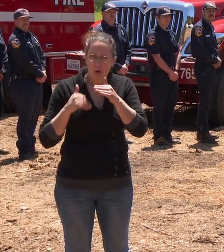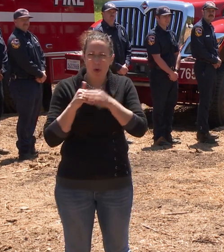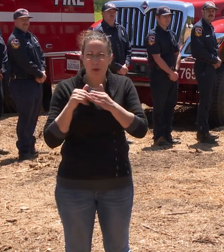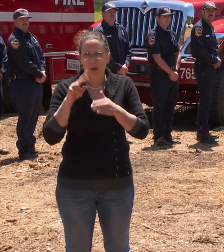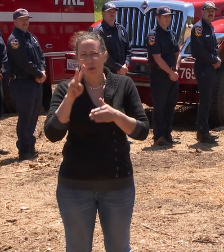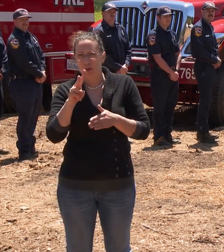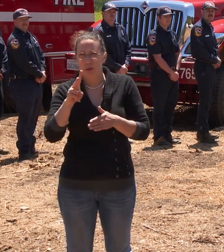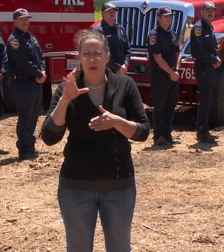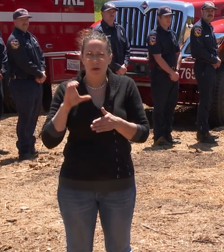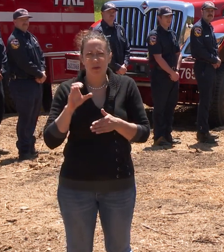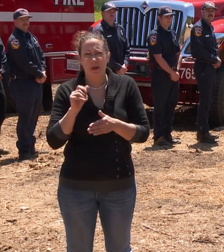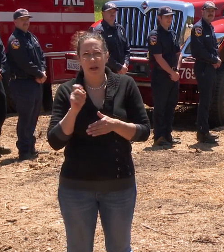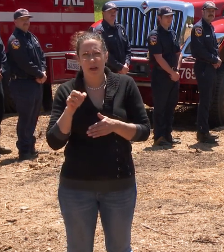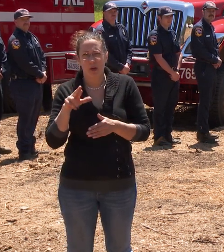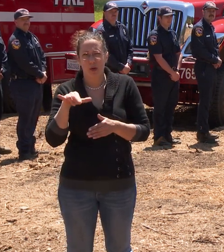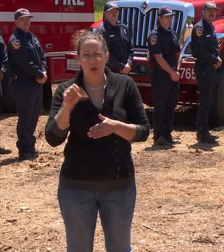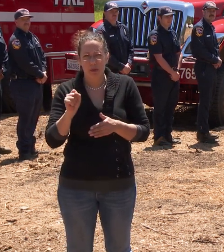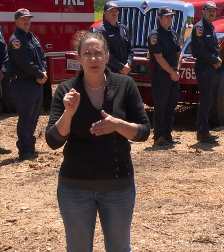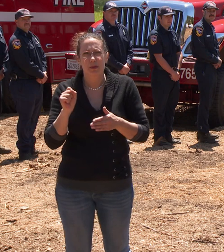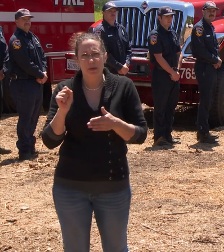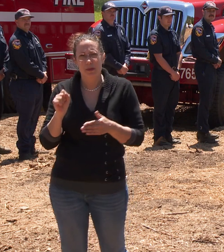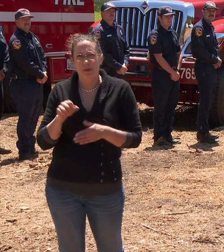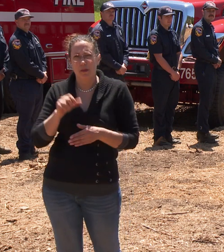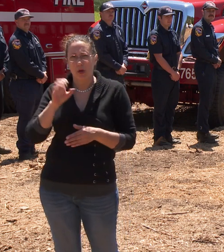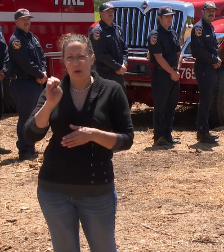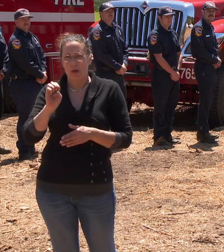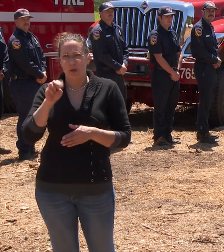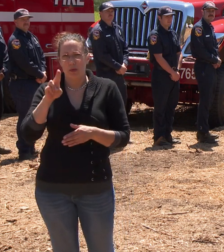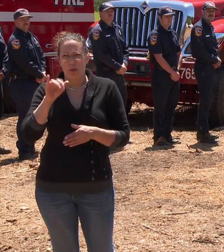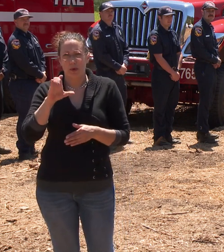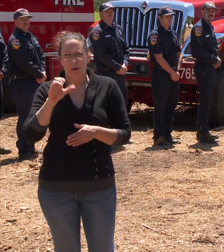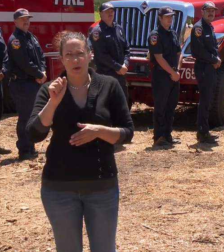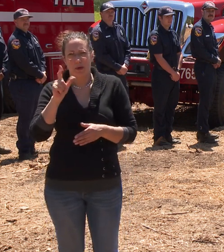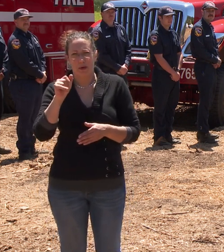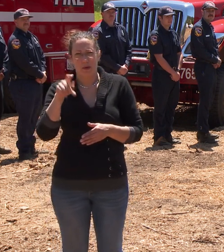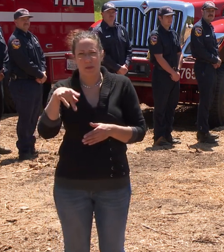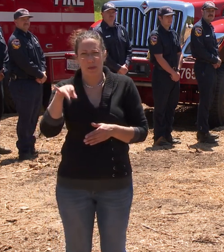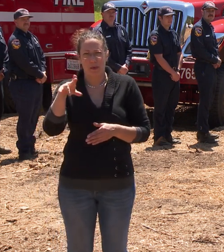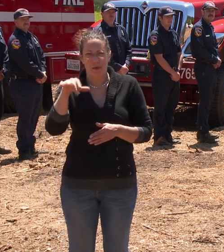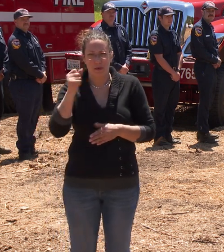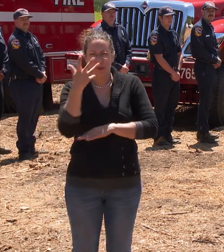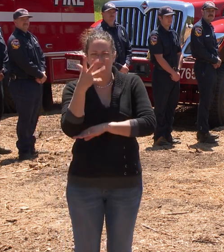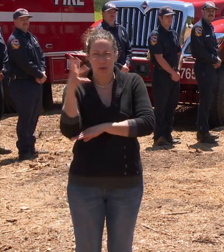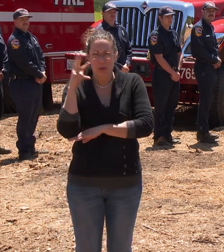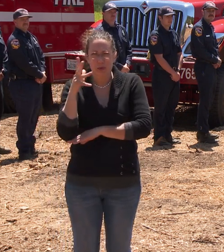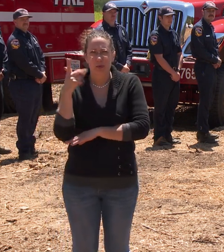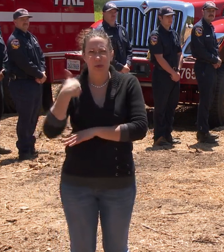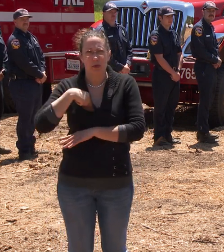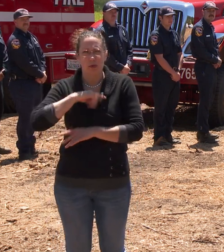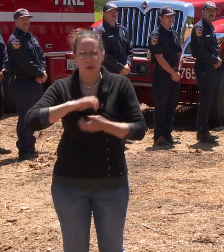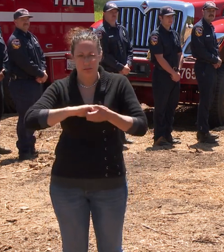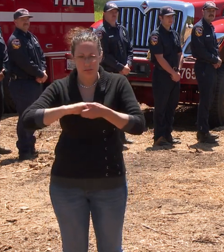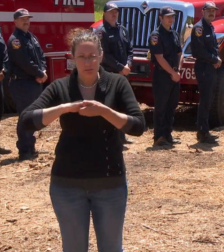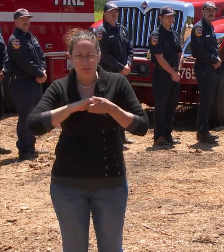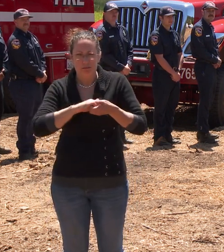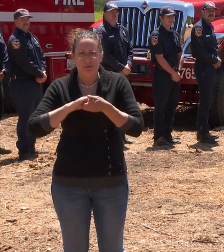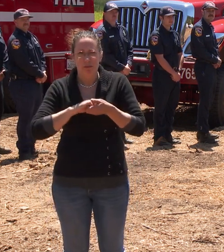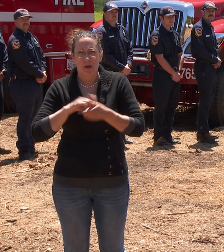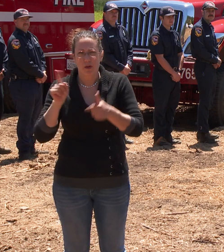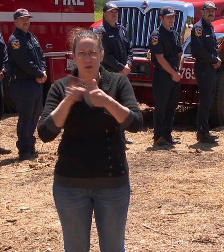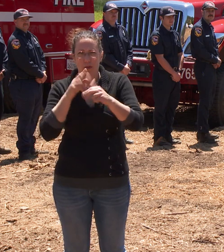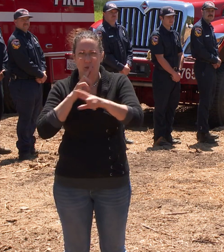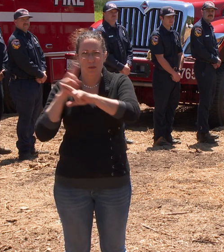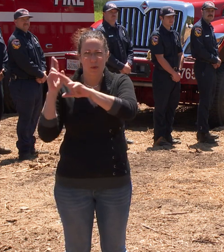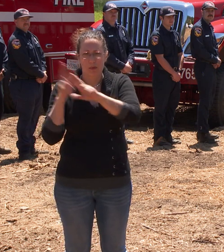eucalyptus forest. Through our efforts, fuels have been reduced along the southern boundary with El Granado and Miramar, and first responder